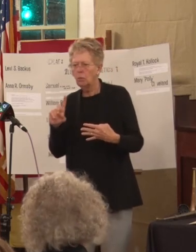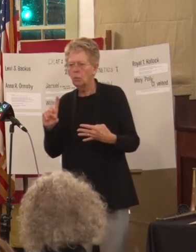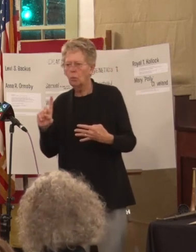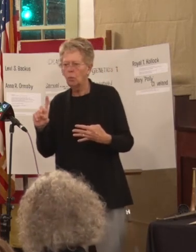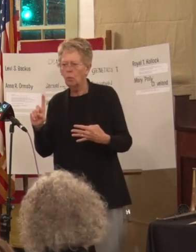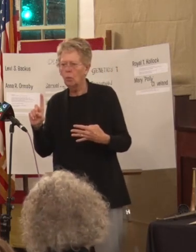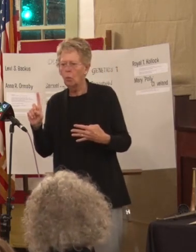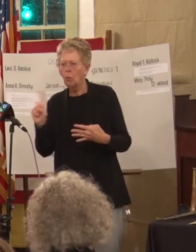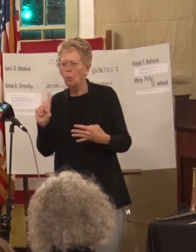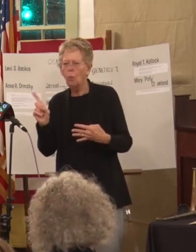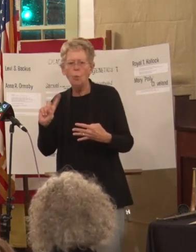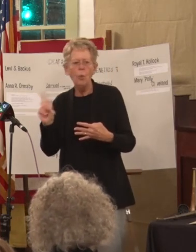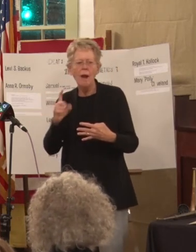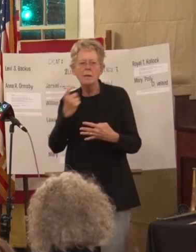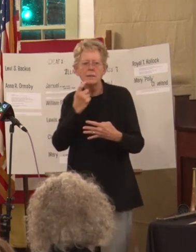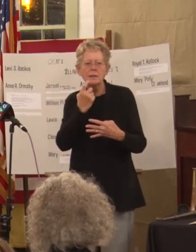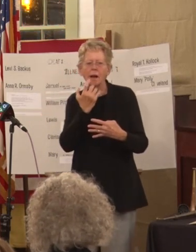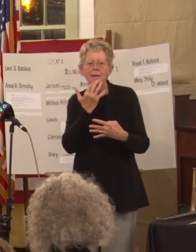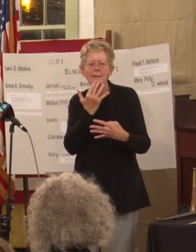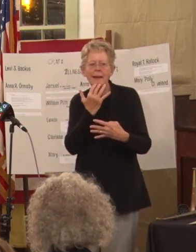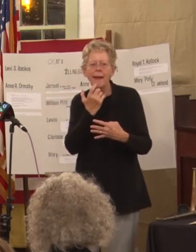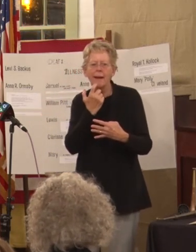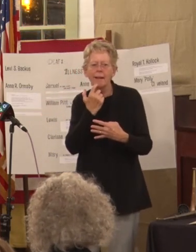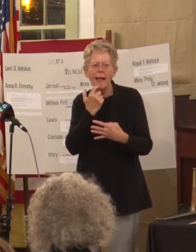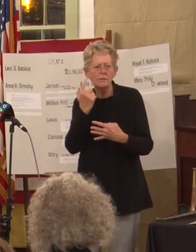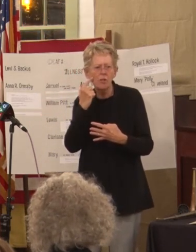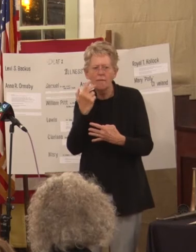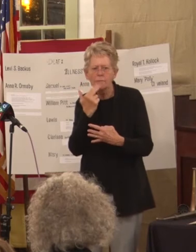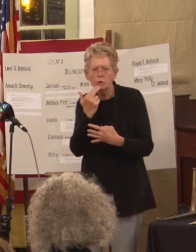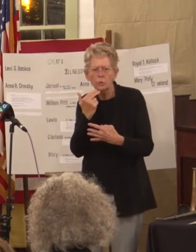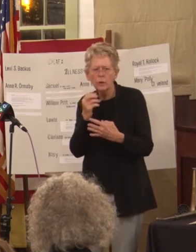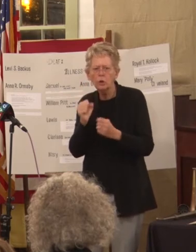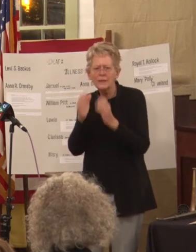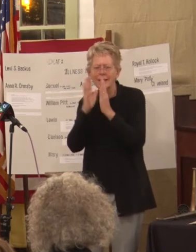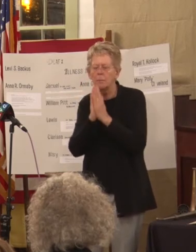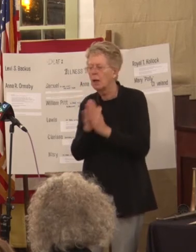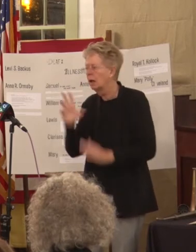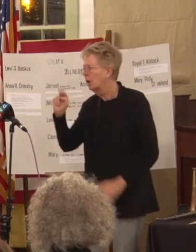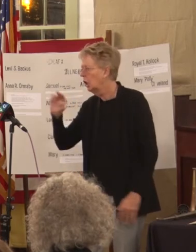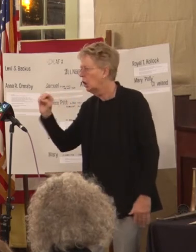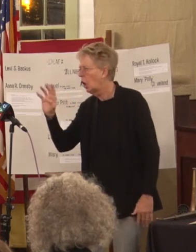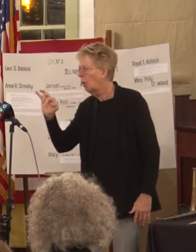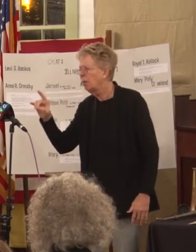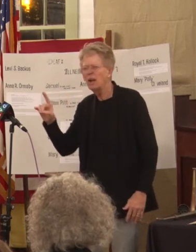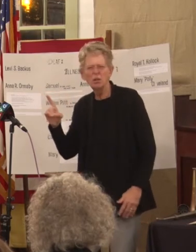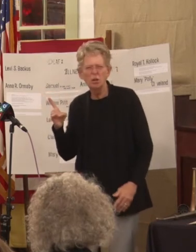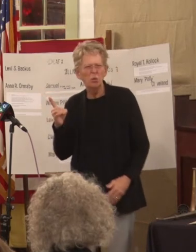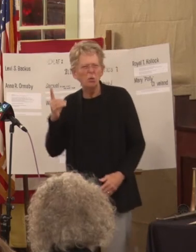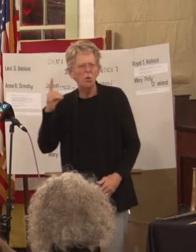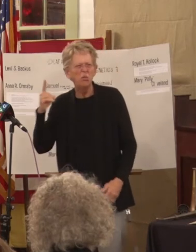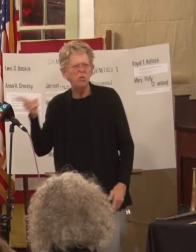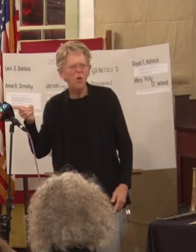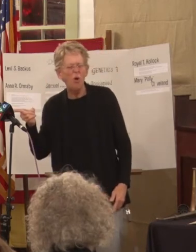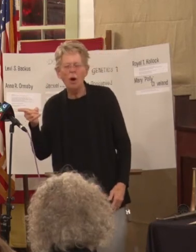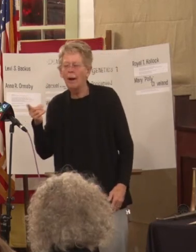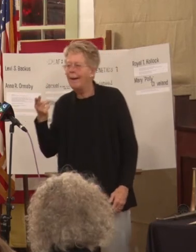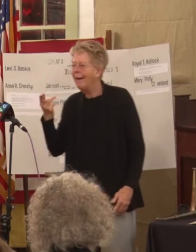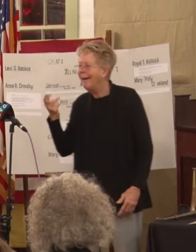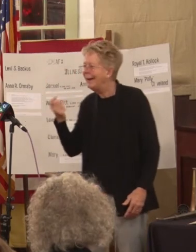sweet you can say a prayer or something no Brad and I'm going well what's it for he said look and I'm like